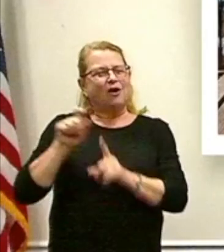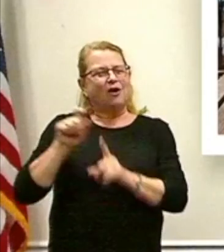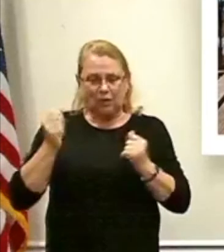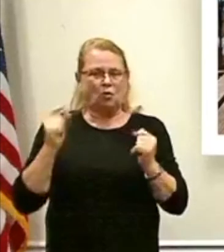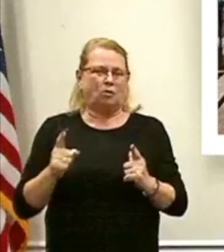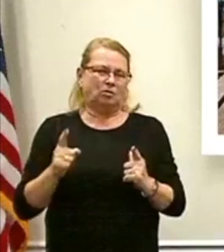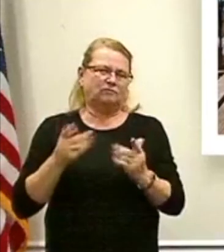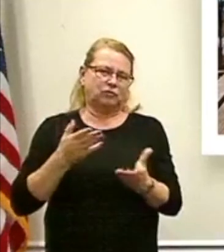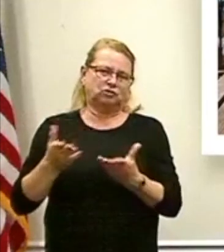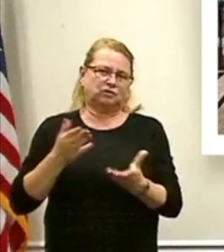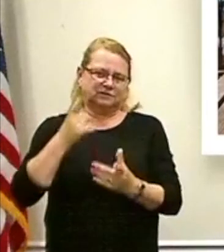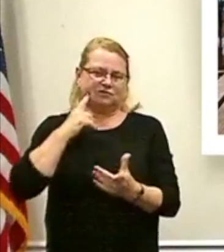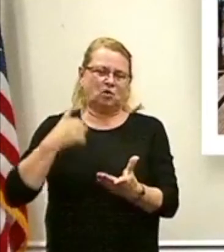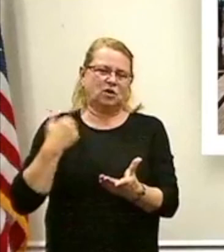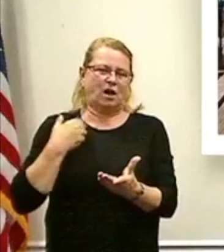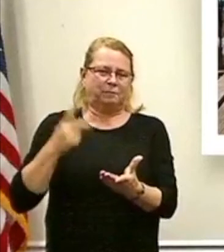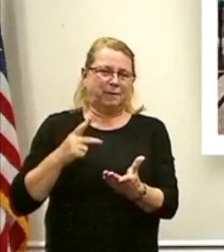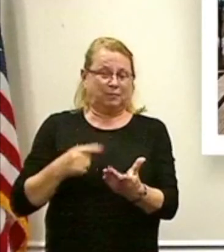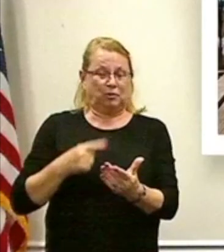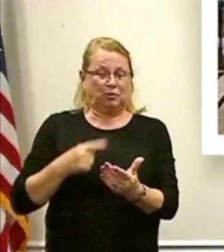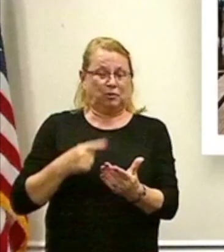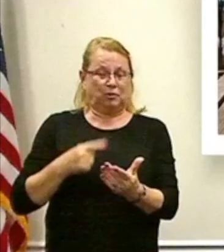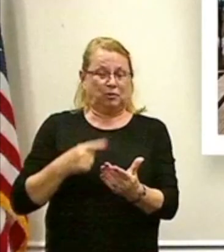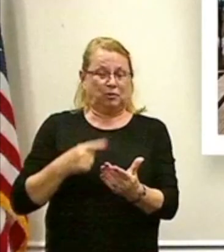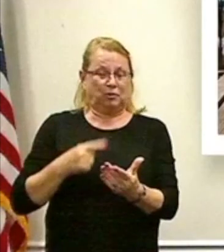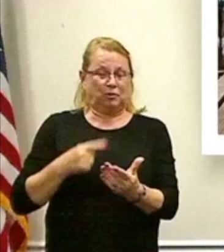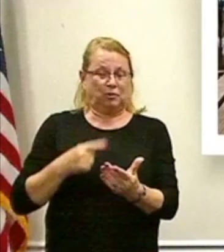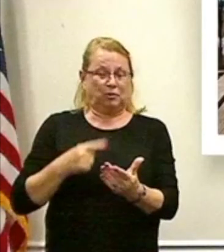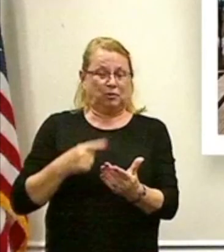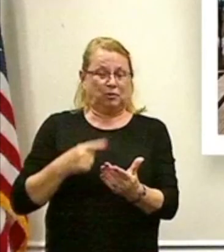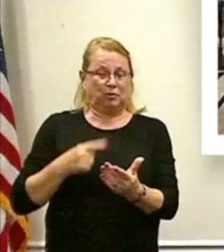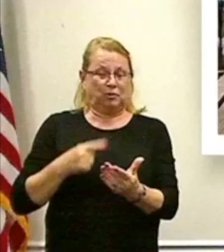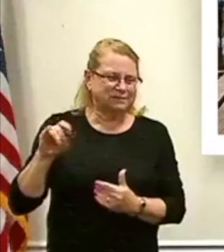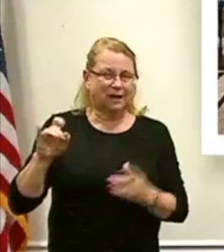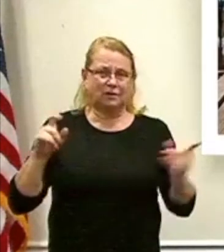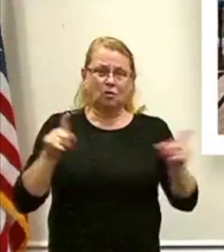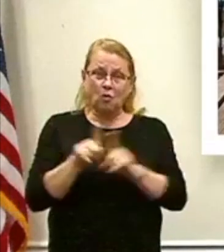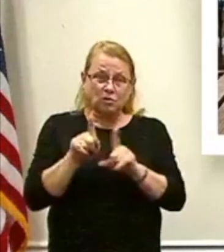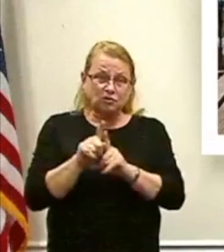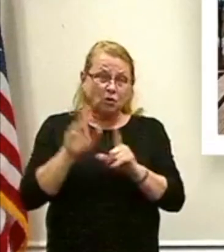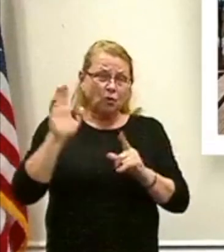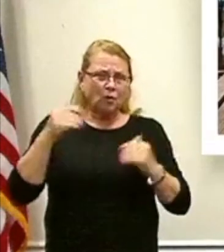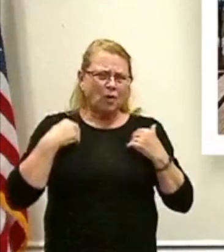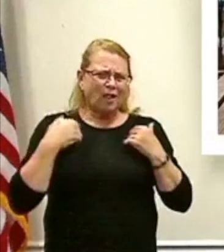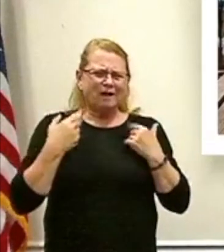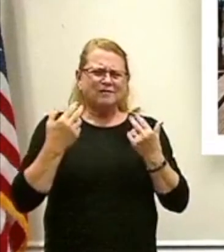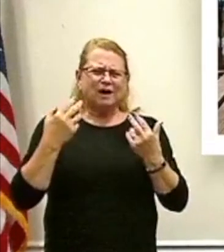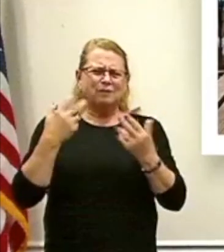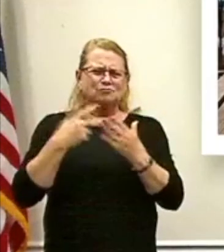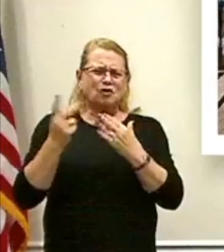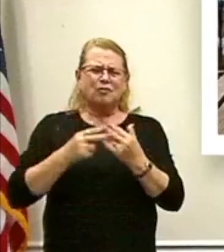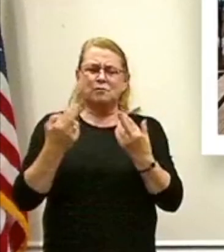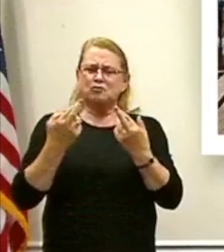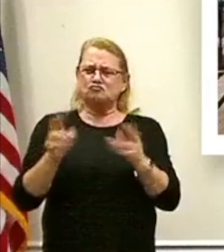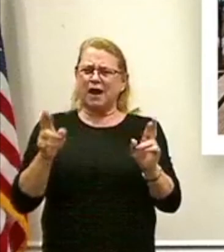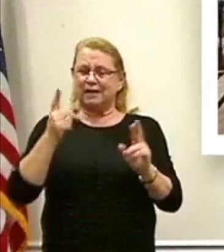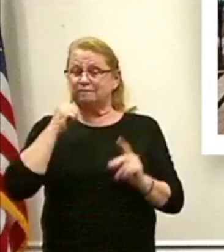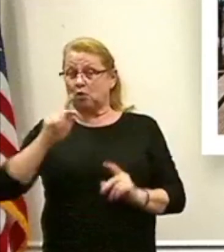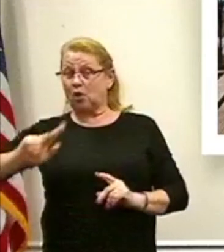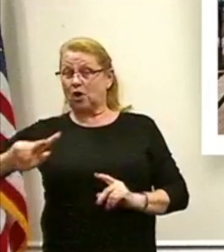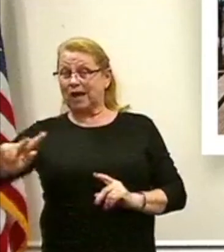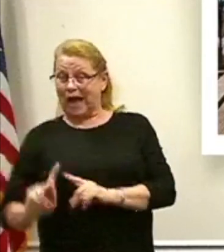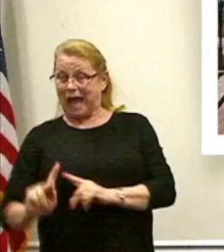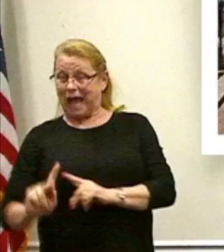this case, to young people. We're also piloting a program called Ready 4K. It's literacy development. This is an effort